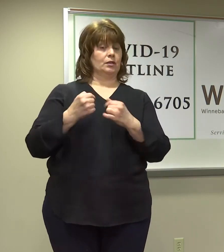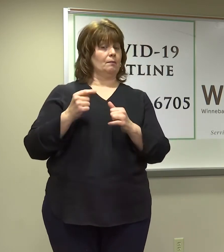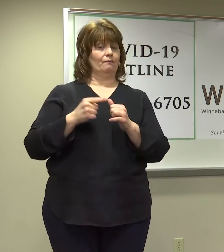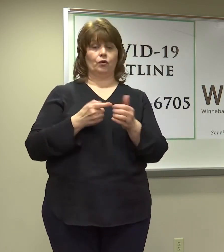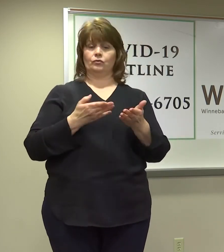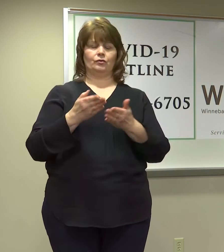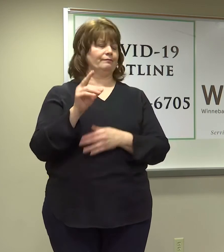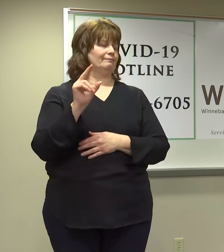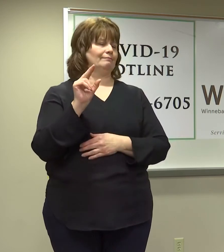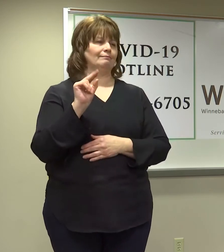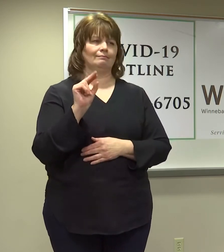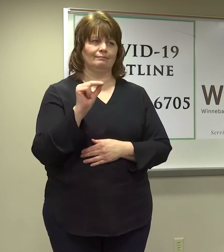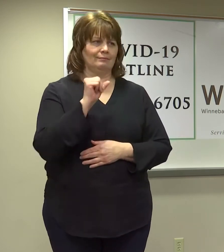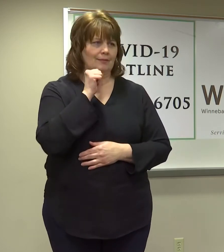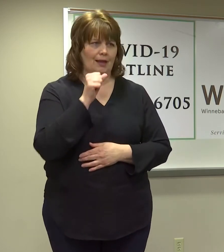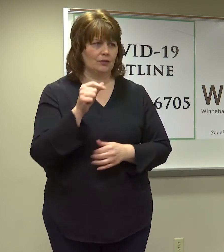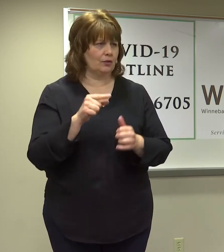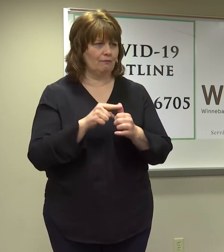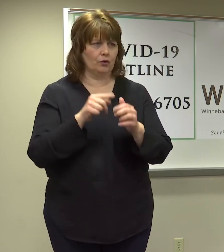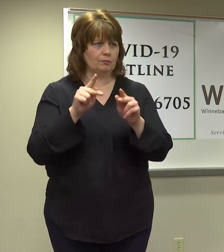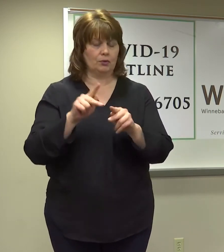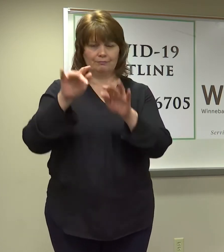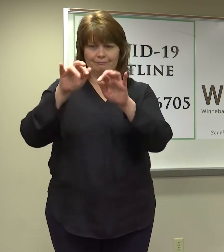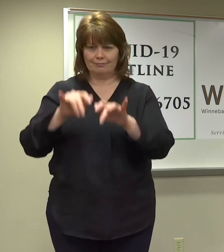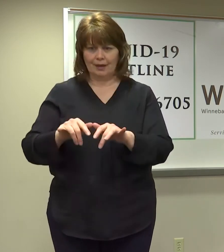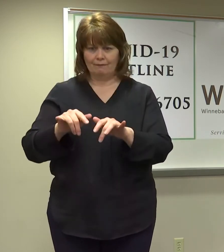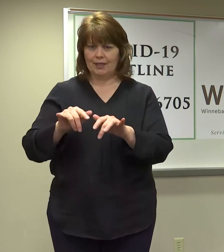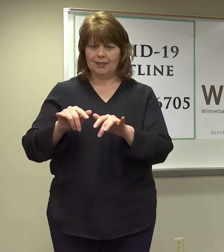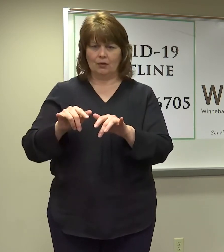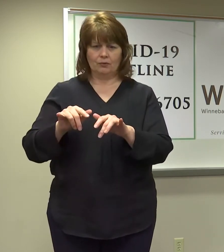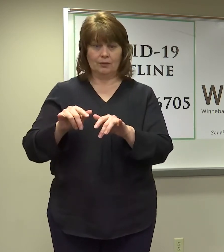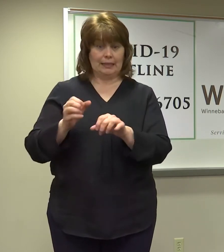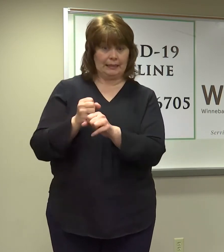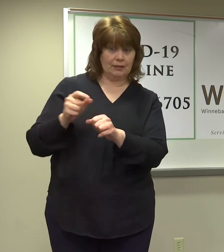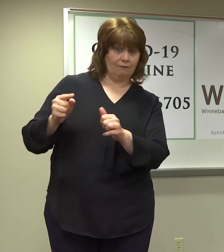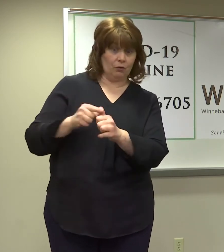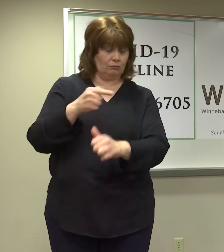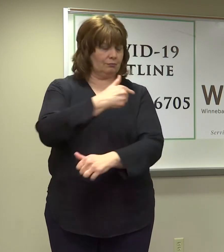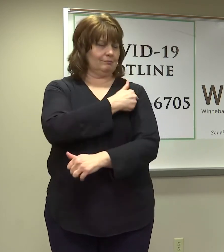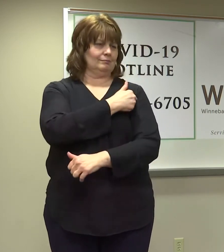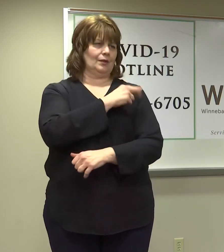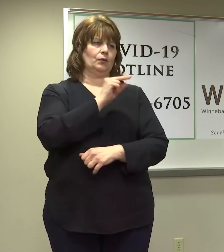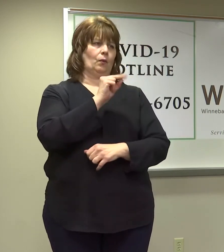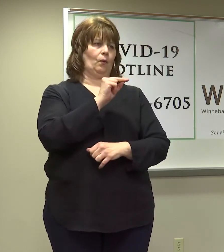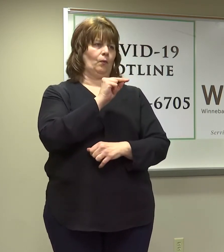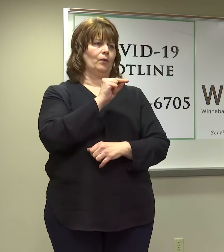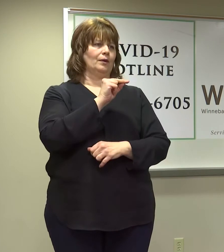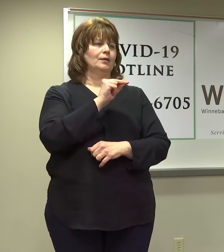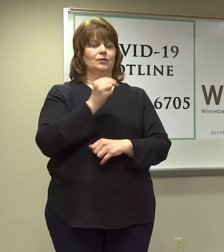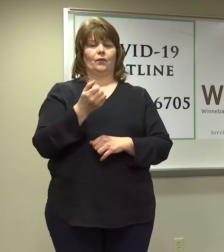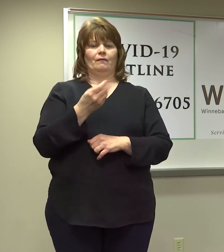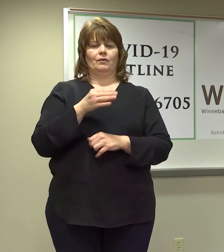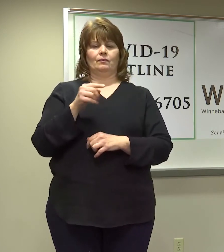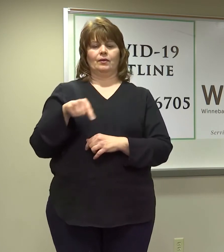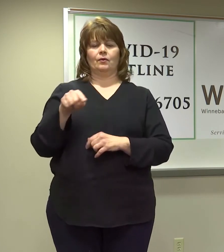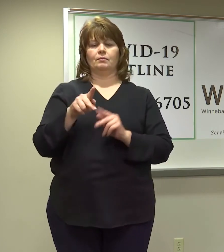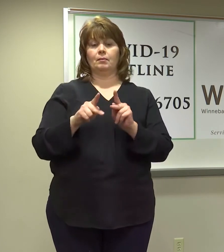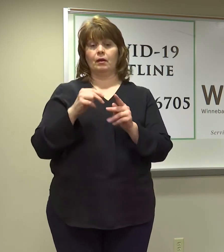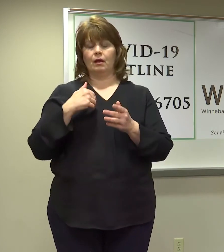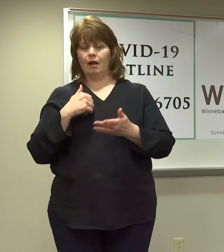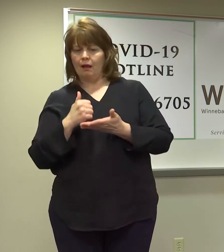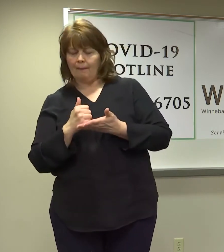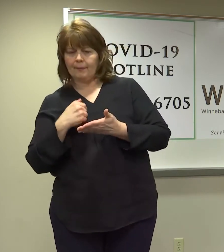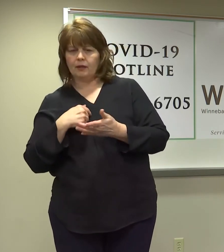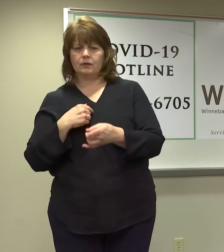basis. So, let's be very clear. And those initial, I'm going to say early registrants, helped us on a couple of things that, you know, were little